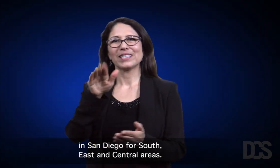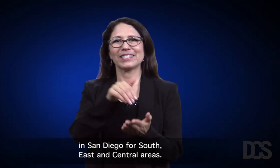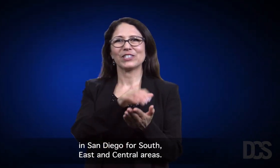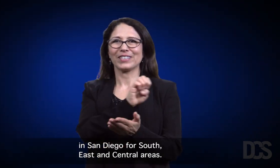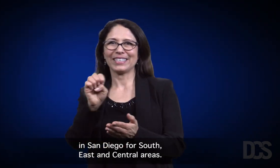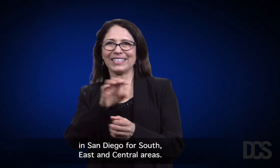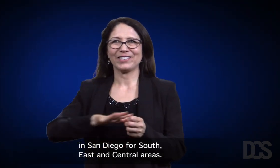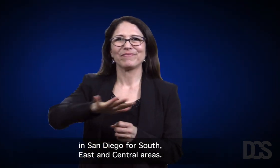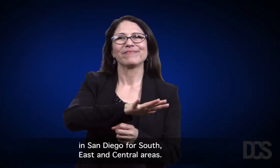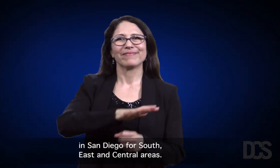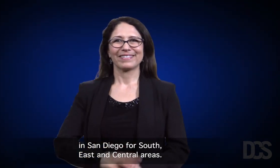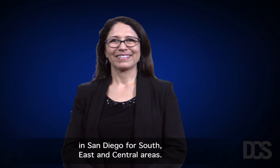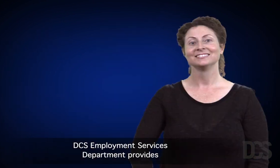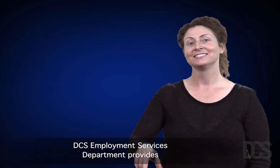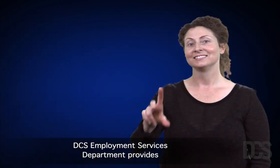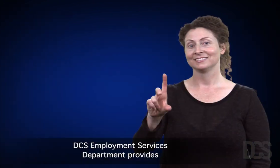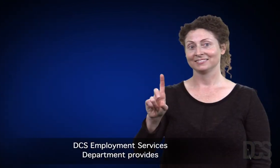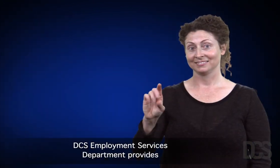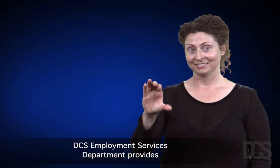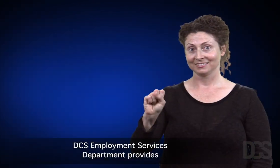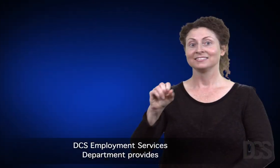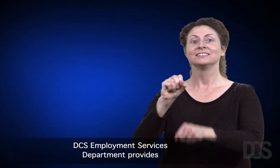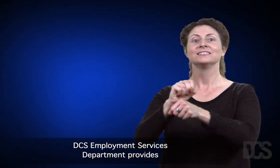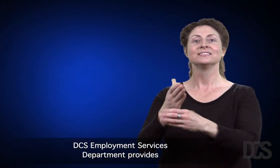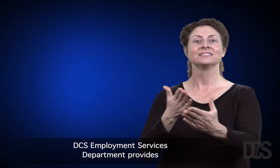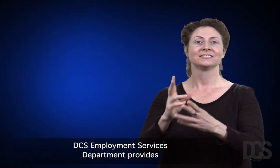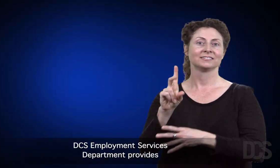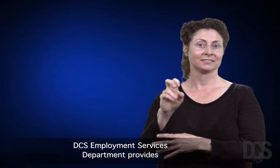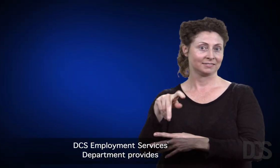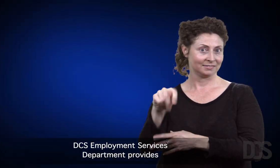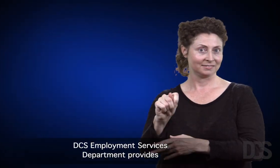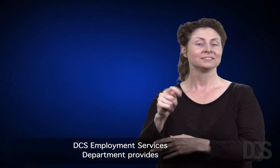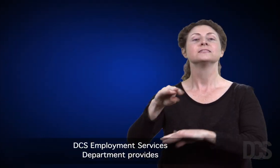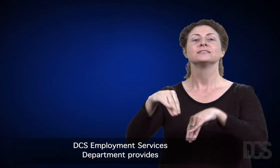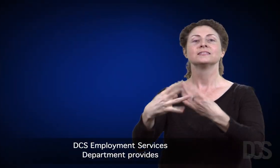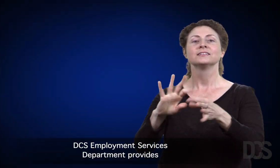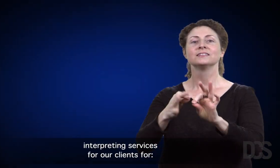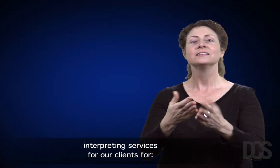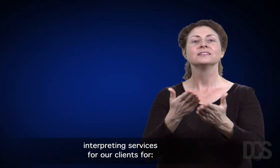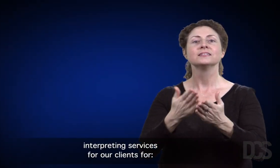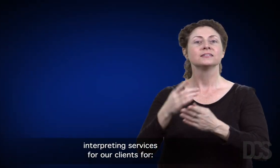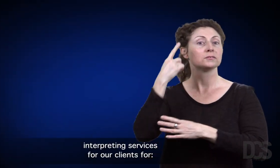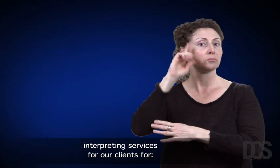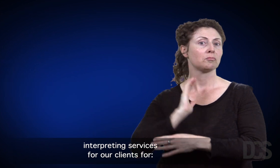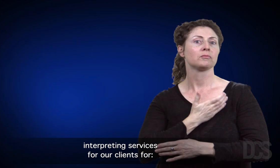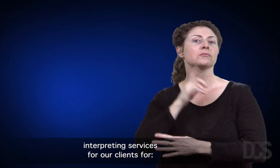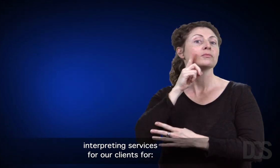and Central areas. DCS Employment Services Department provides interpreting services for our